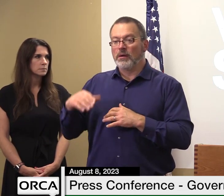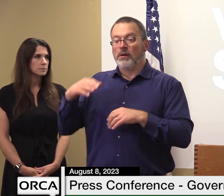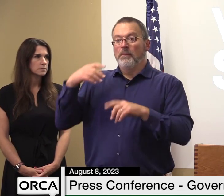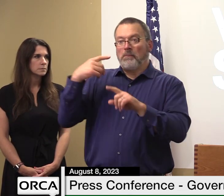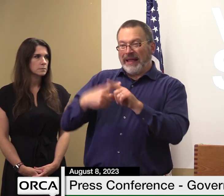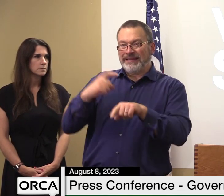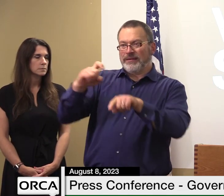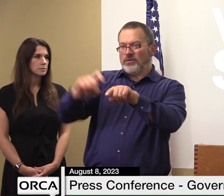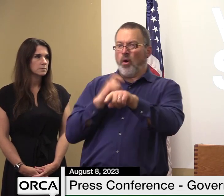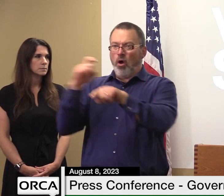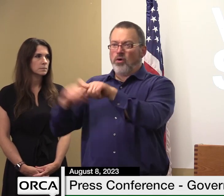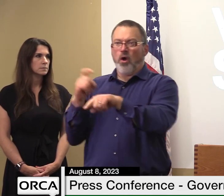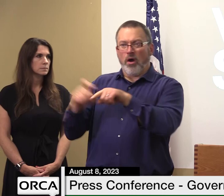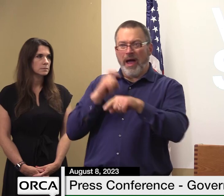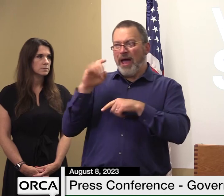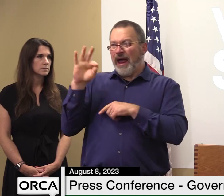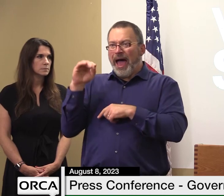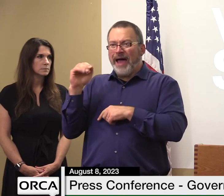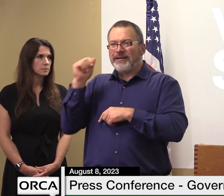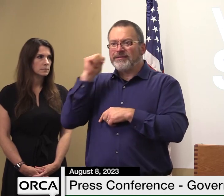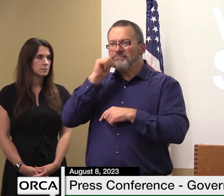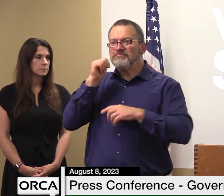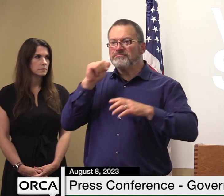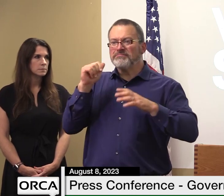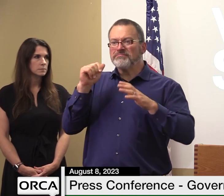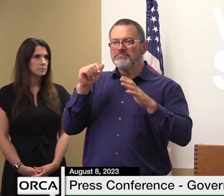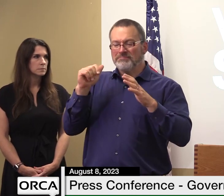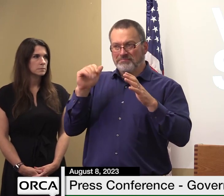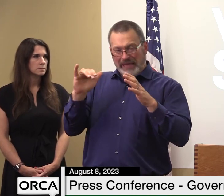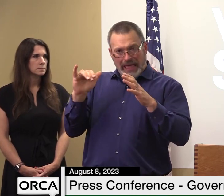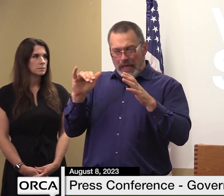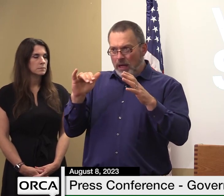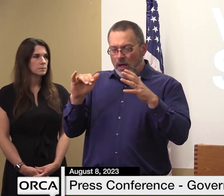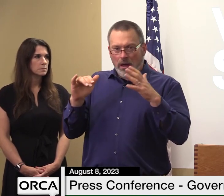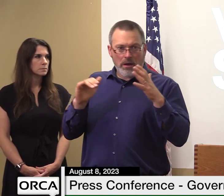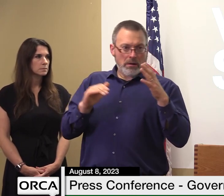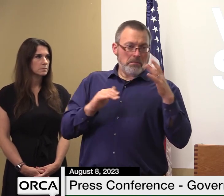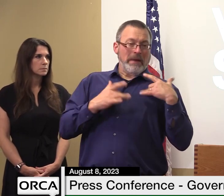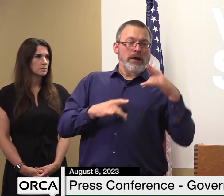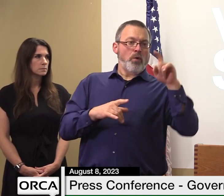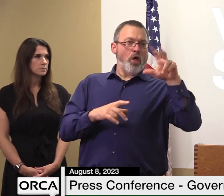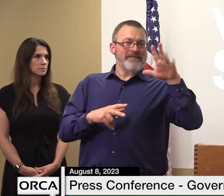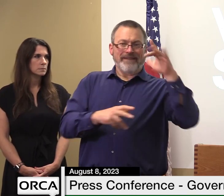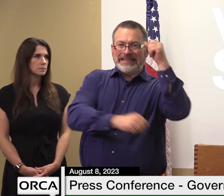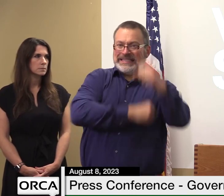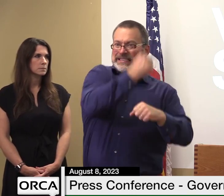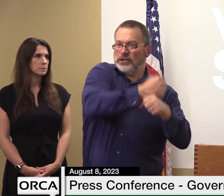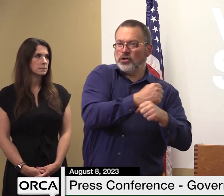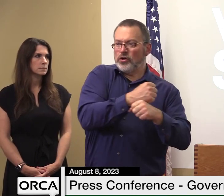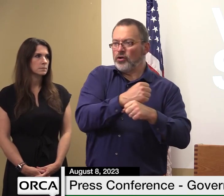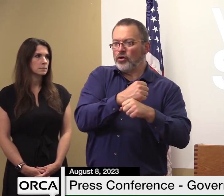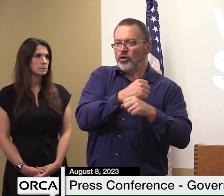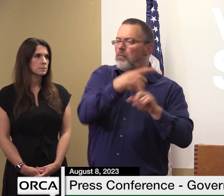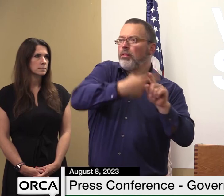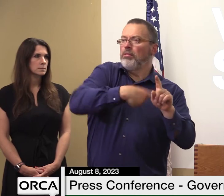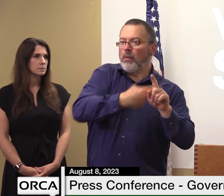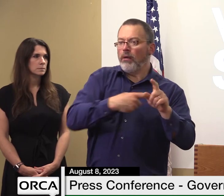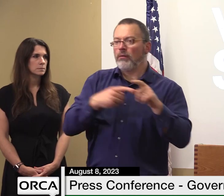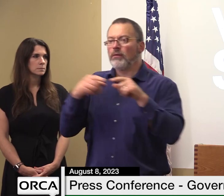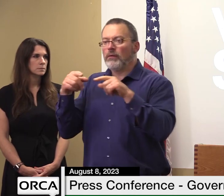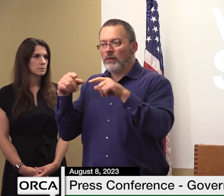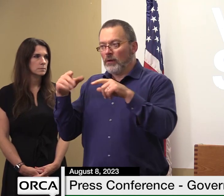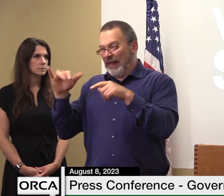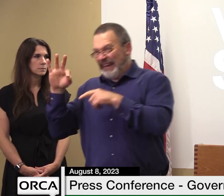total calls and our rapid assessment teams have inspected 880 homes and businesses